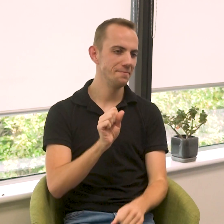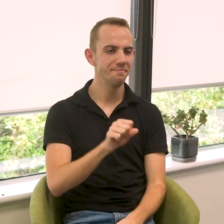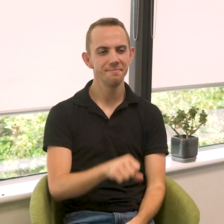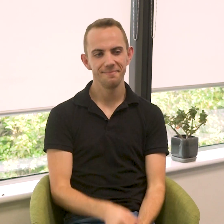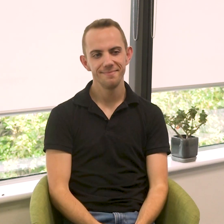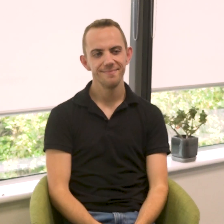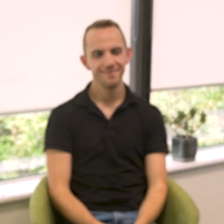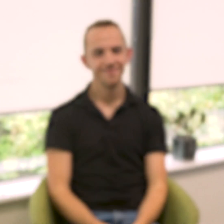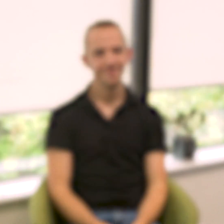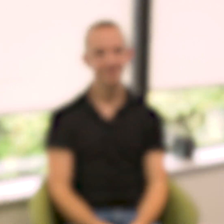I adore.